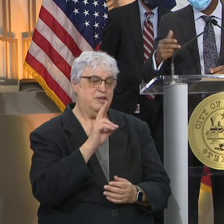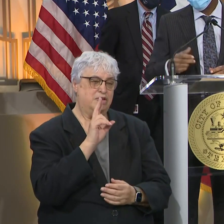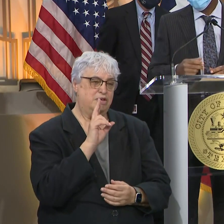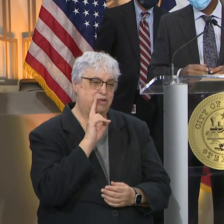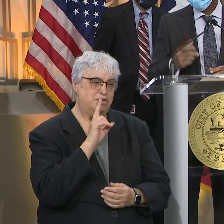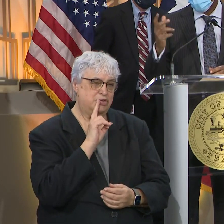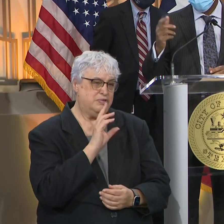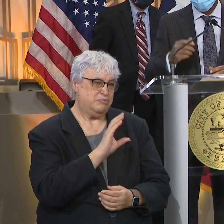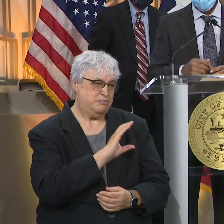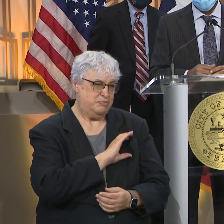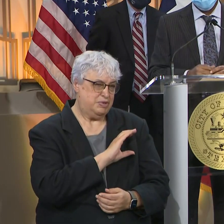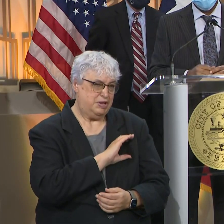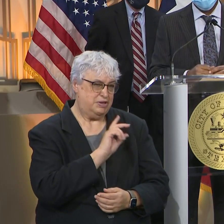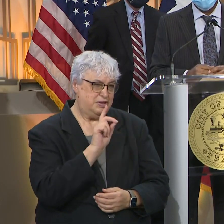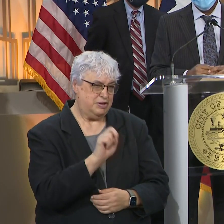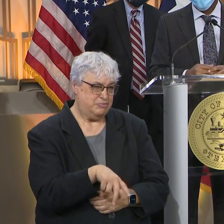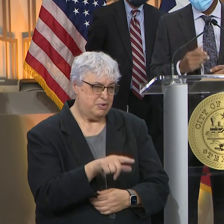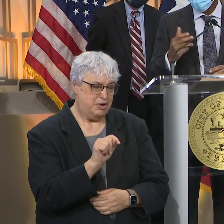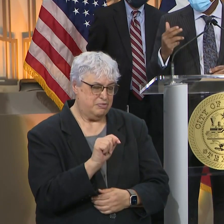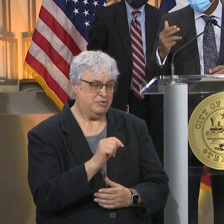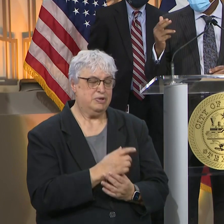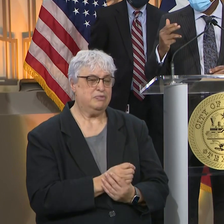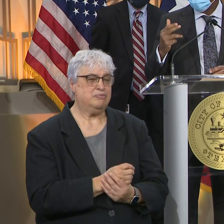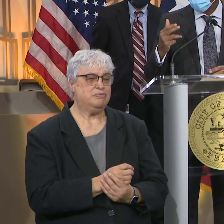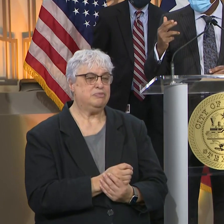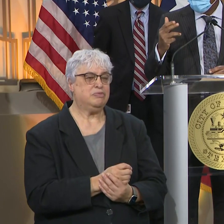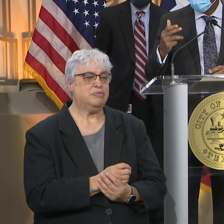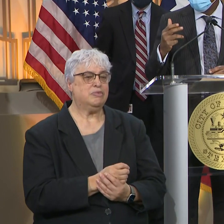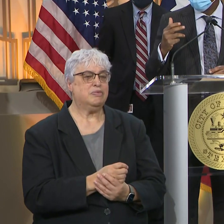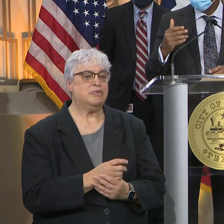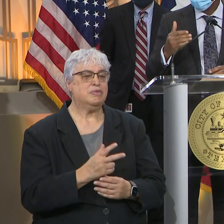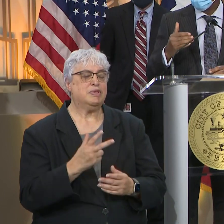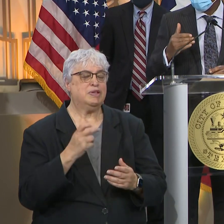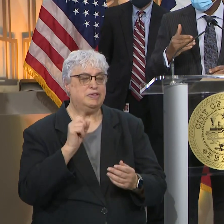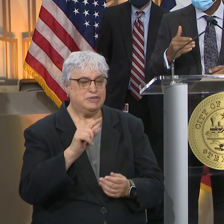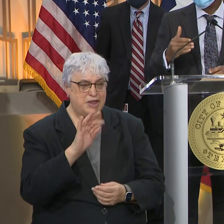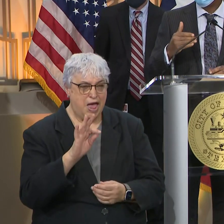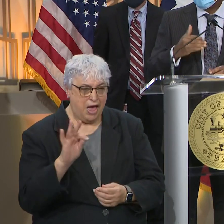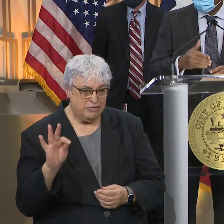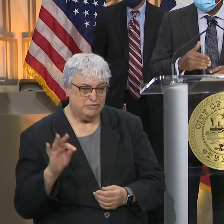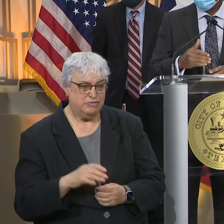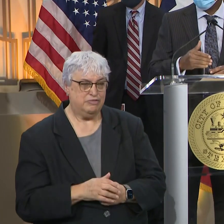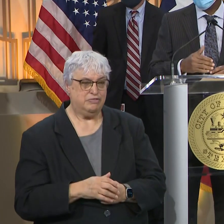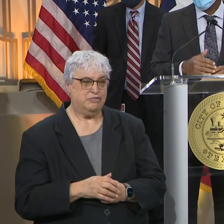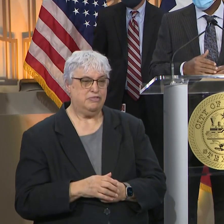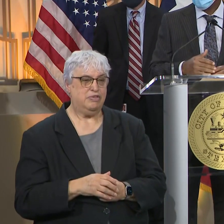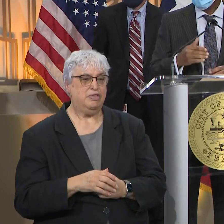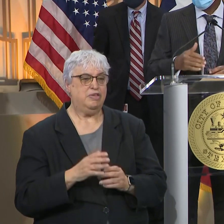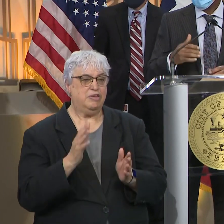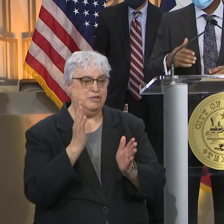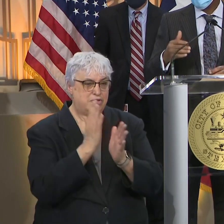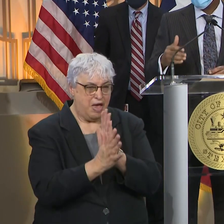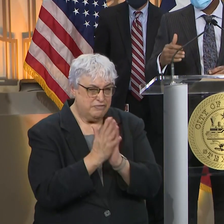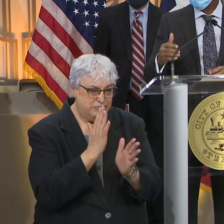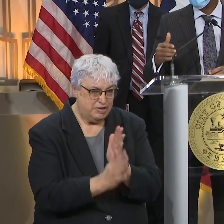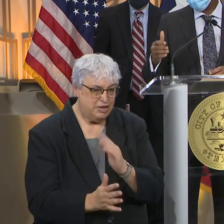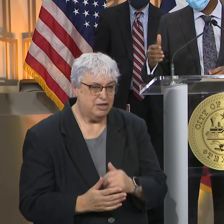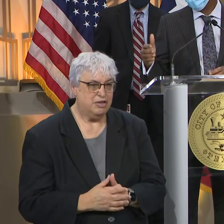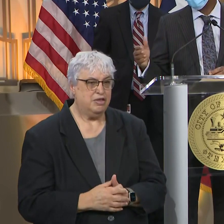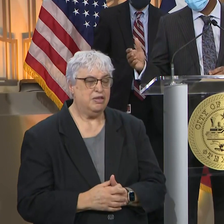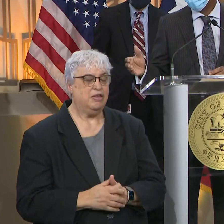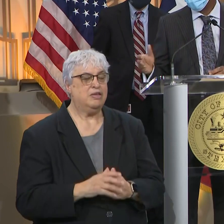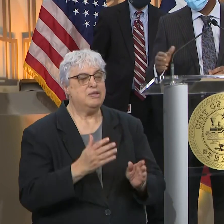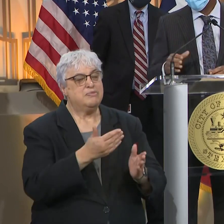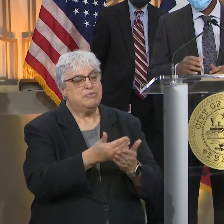staffing, traffic management. All of those entities need to be alerted ahead of time so that they can properly